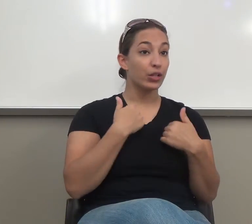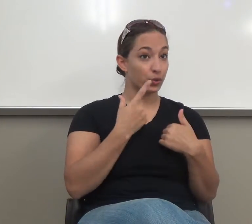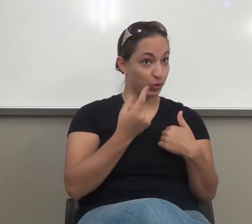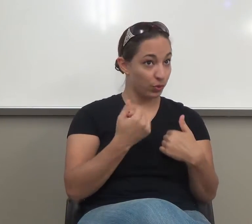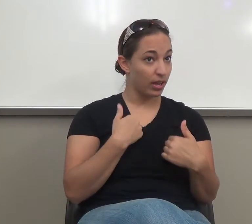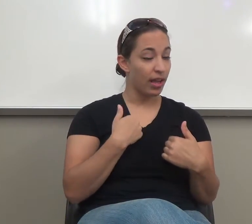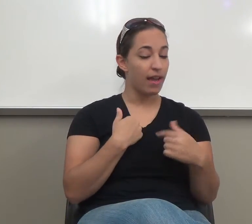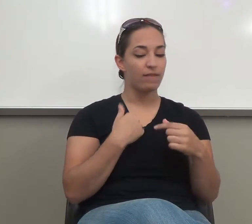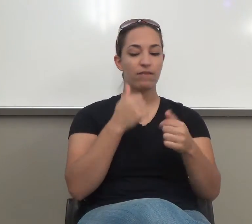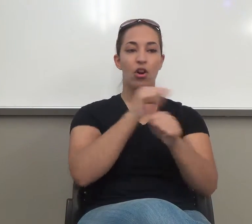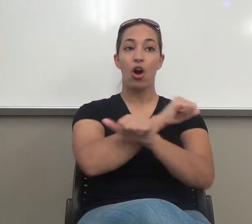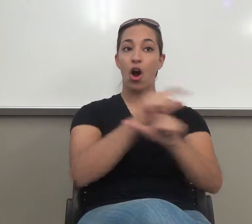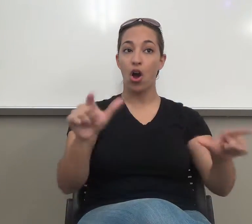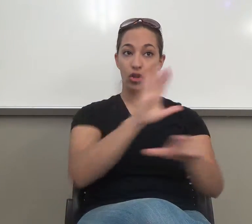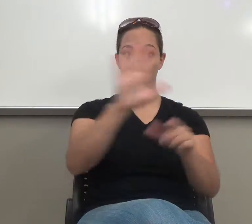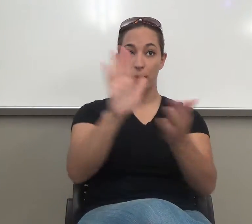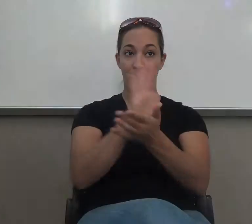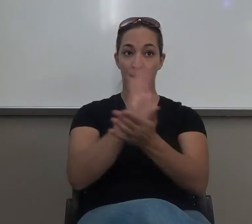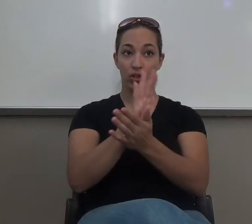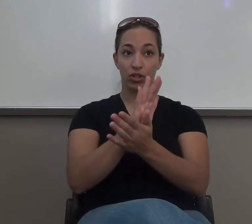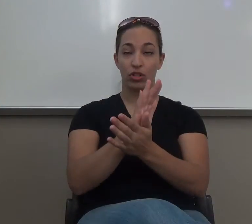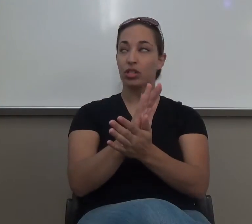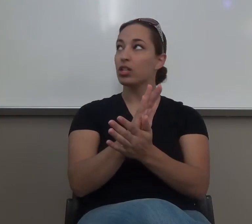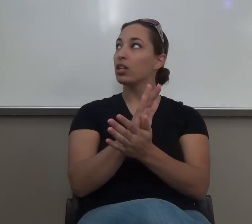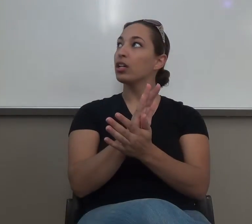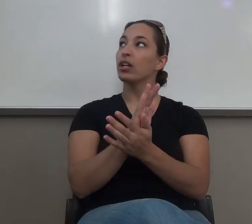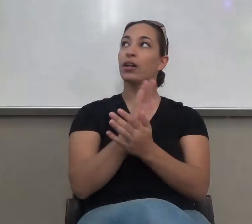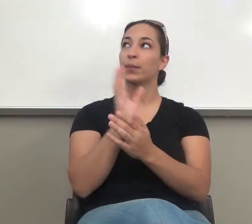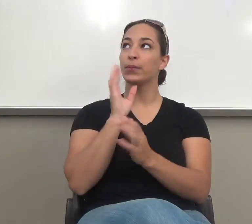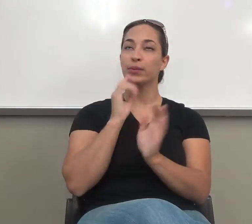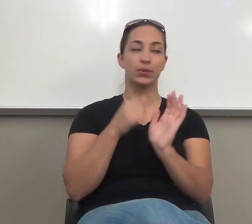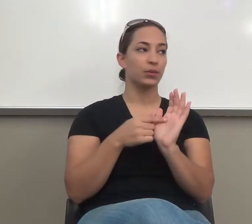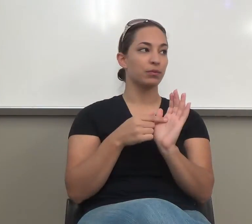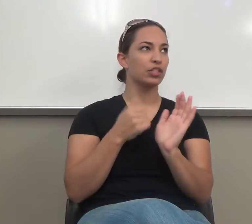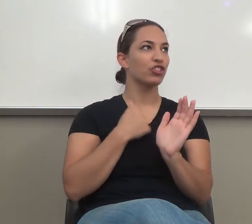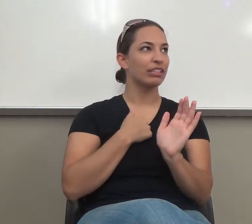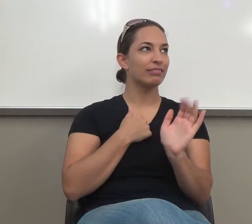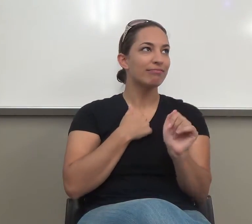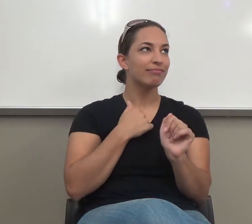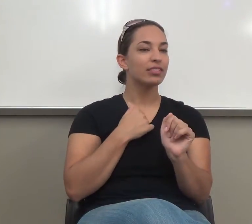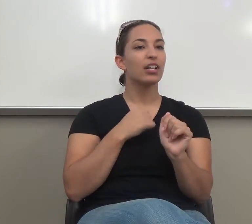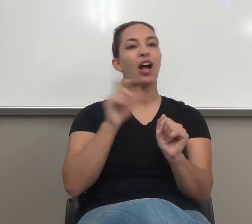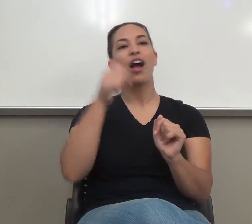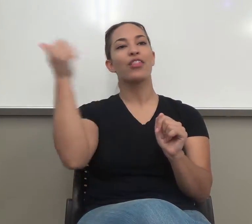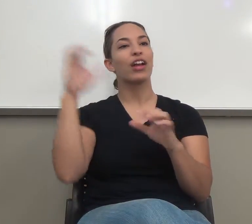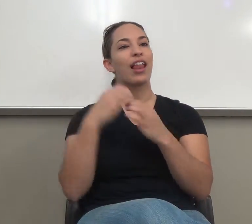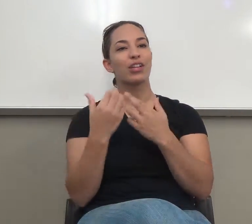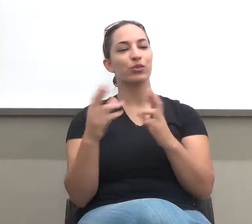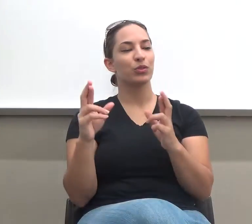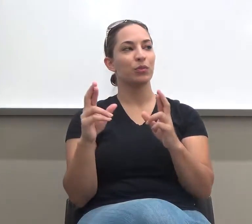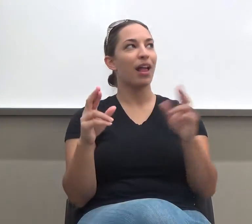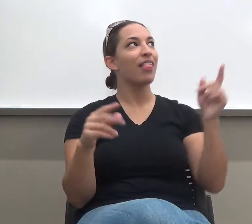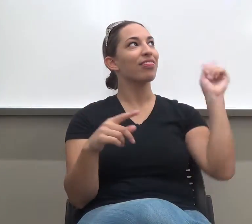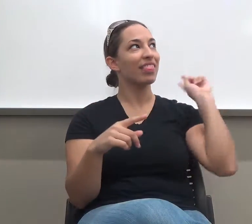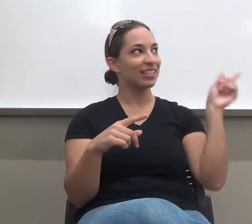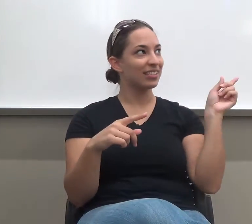on IMSL. So in that other classroom, this was